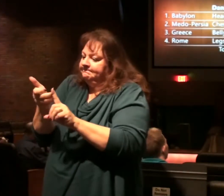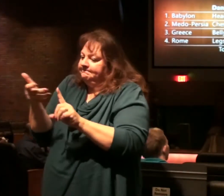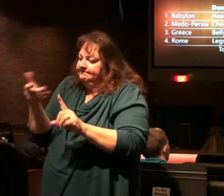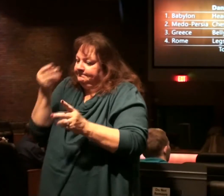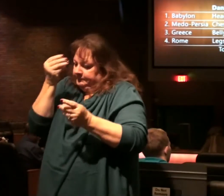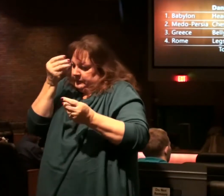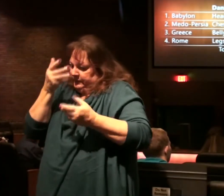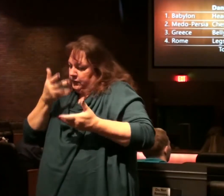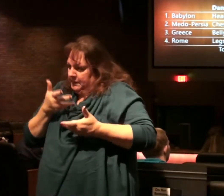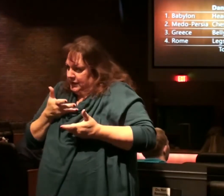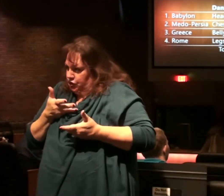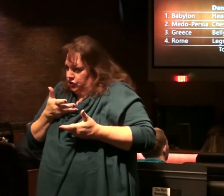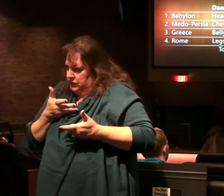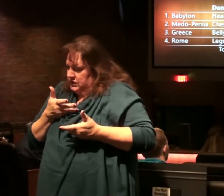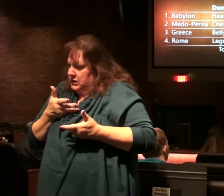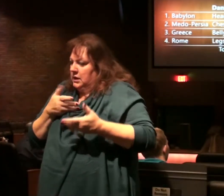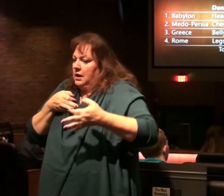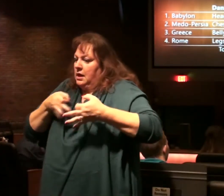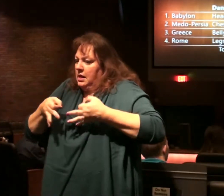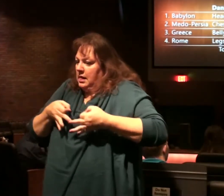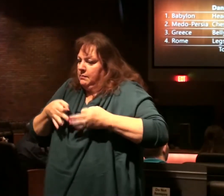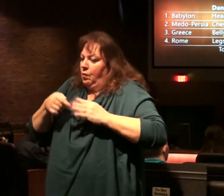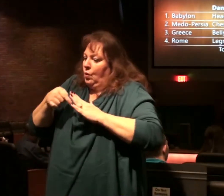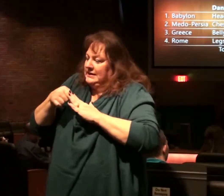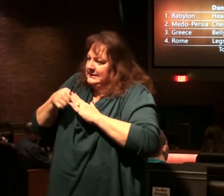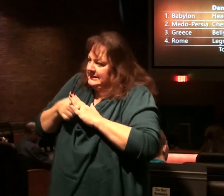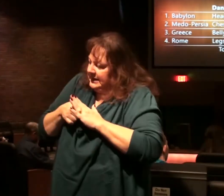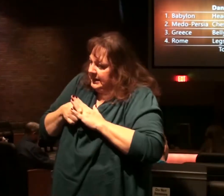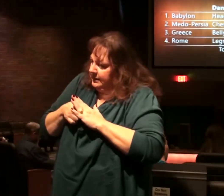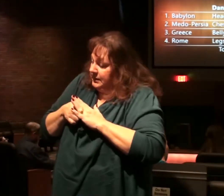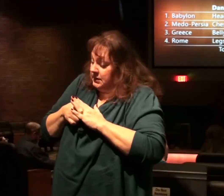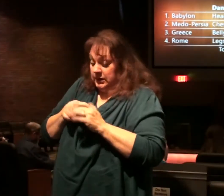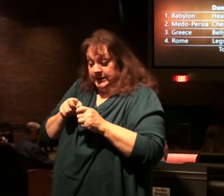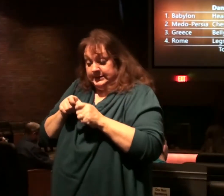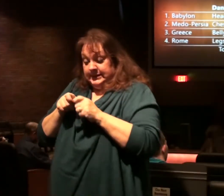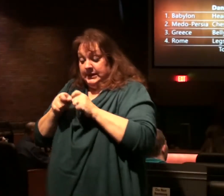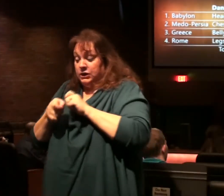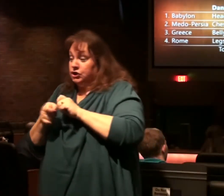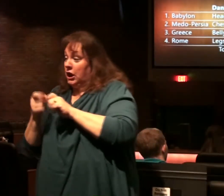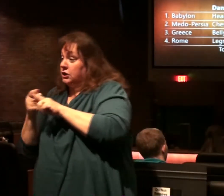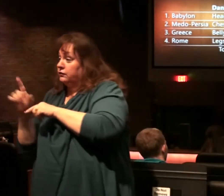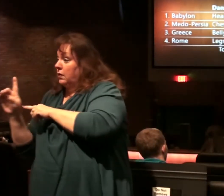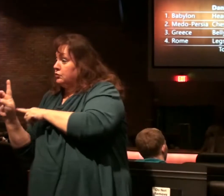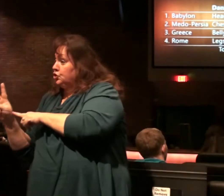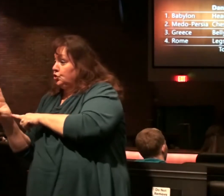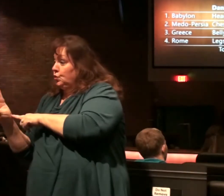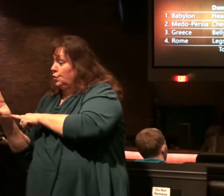and further explanation, didn't change anything from chapter 2.